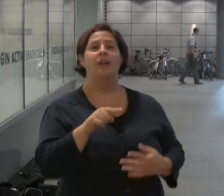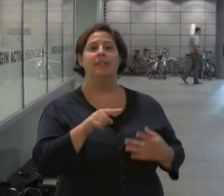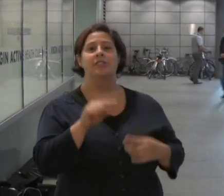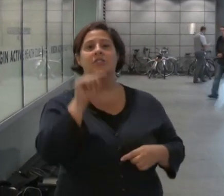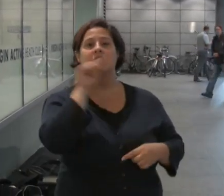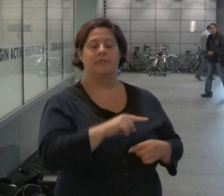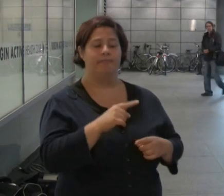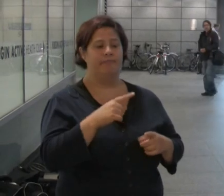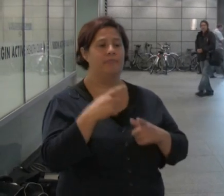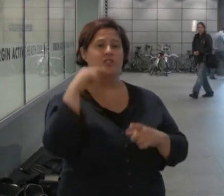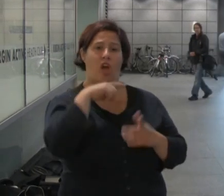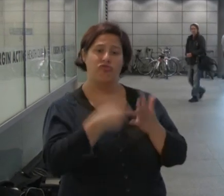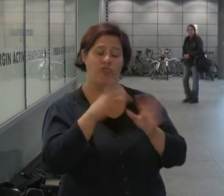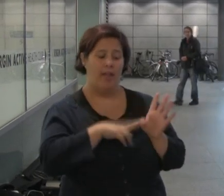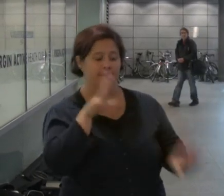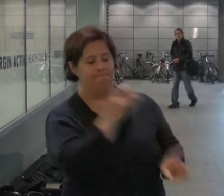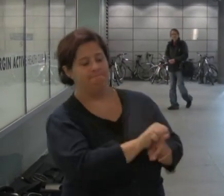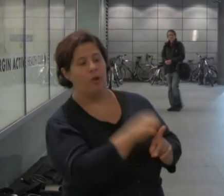Ryan when he returned home with her husband.